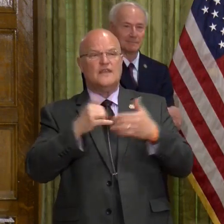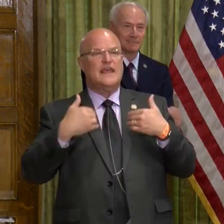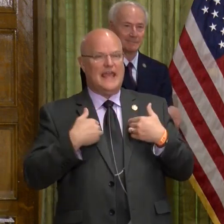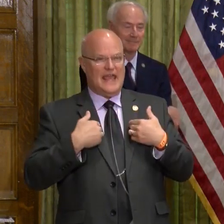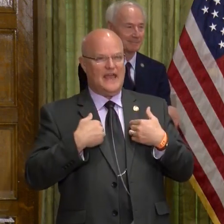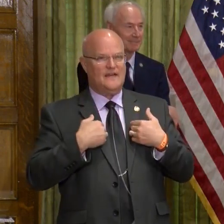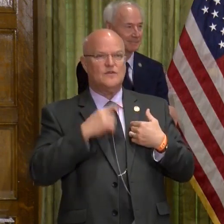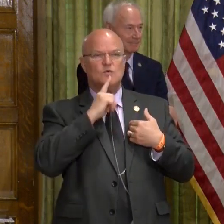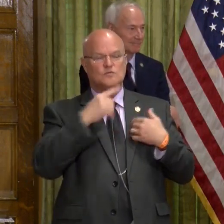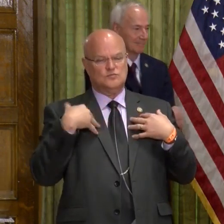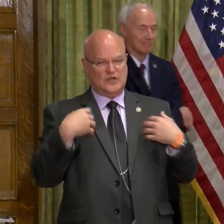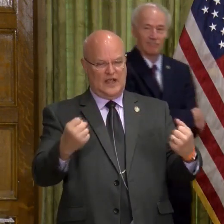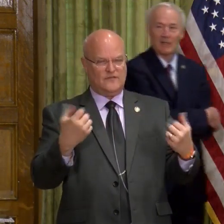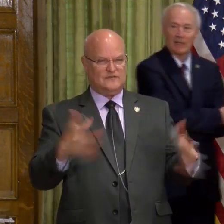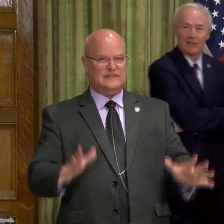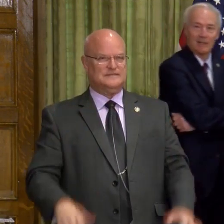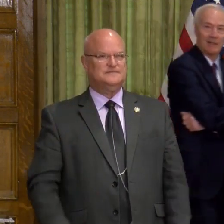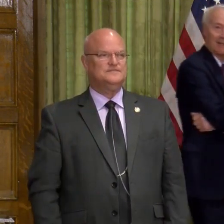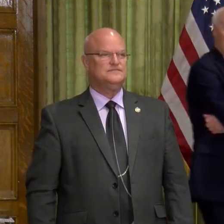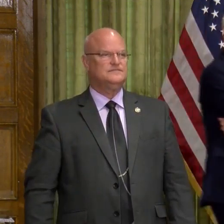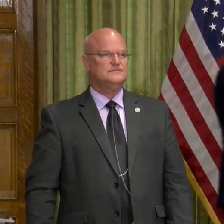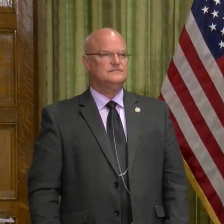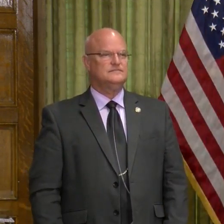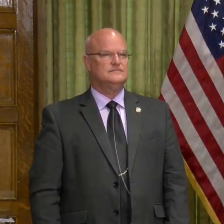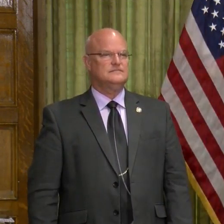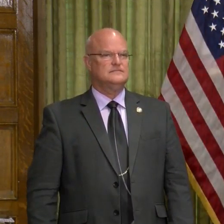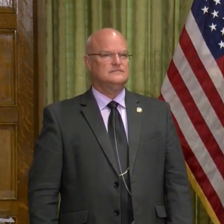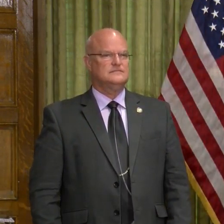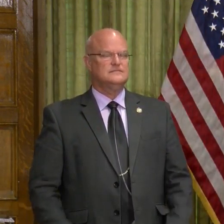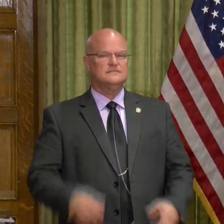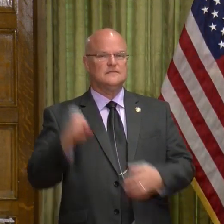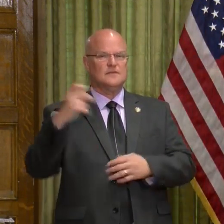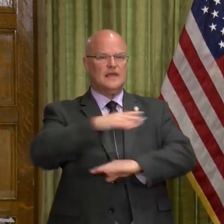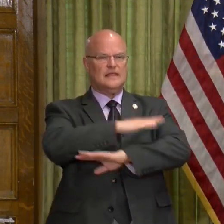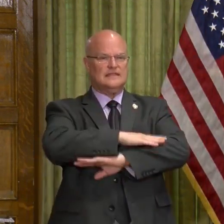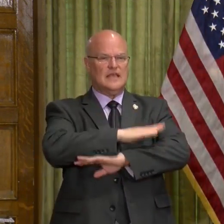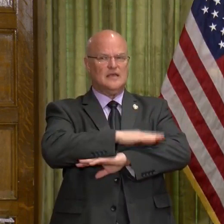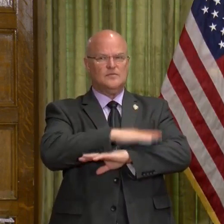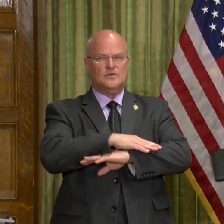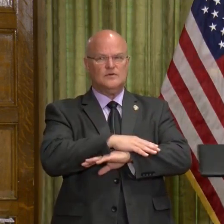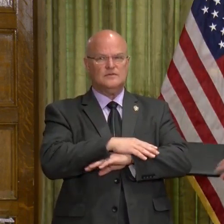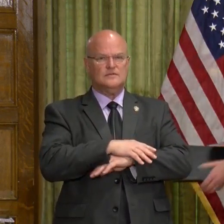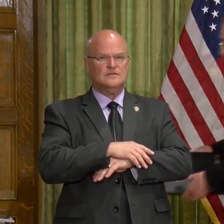they have indeed recovered. Let's come back to the table.